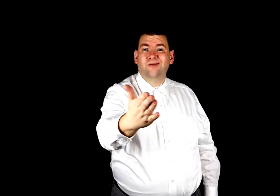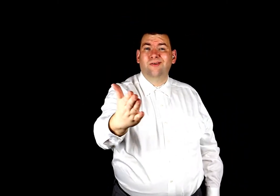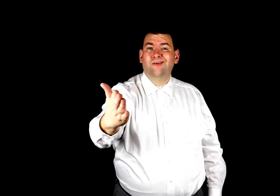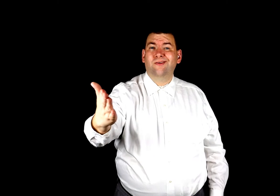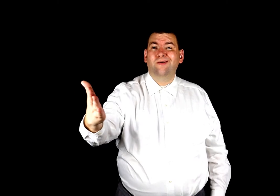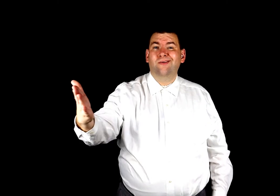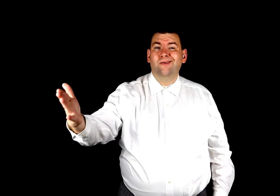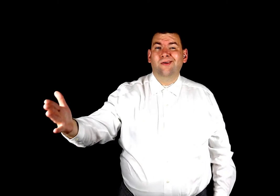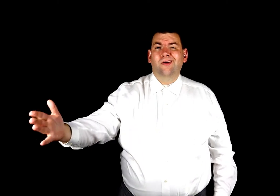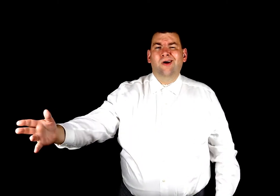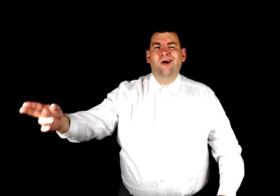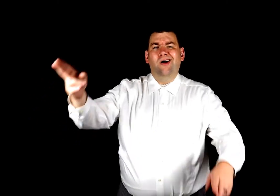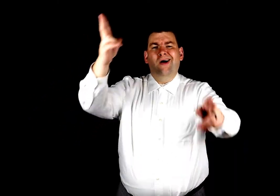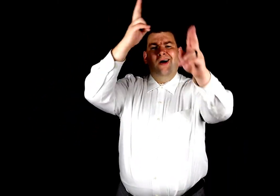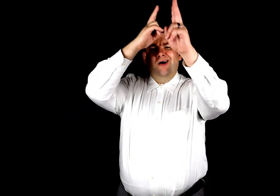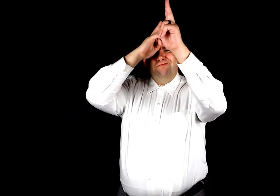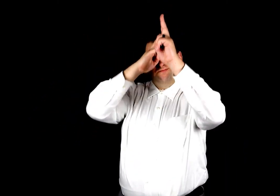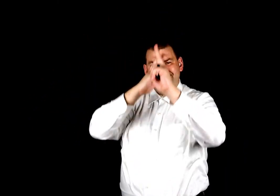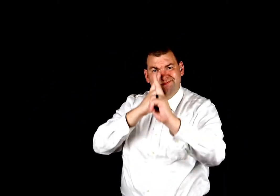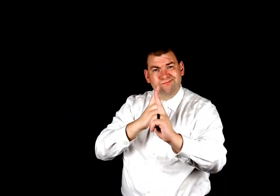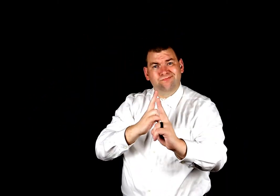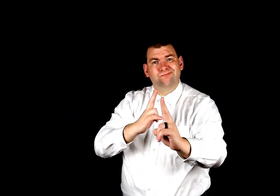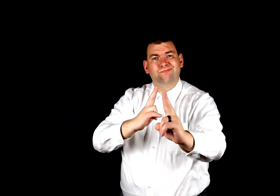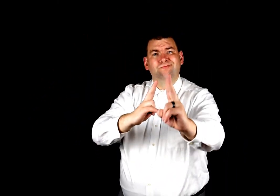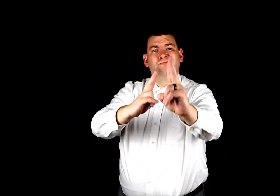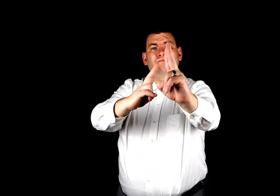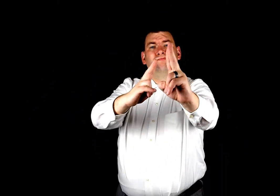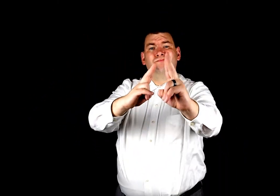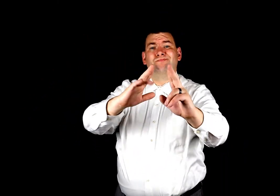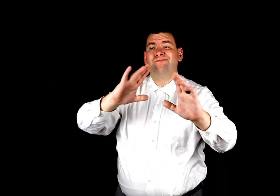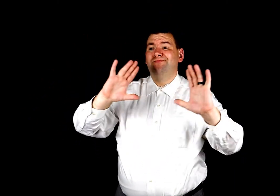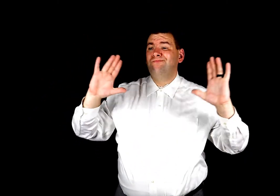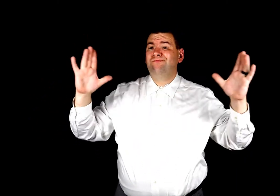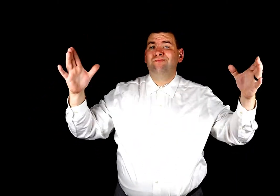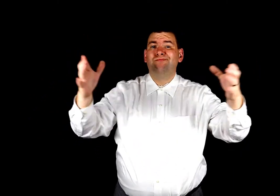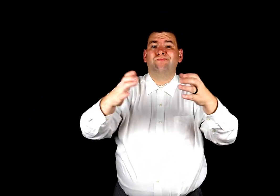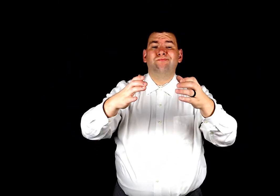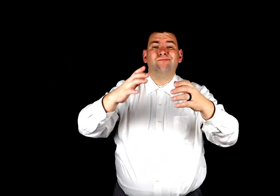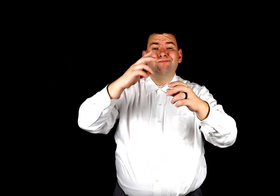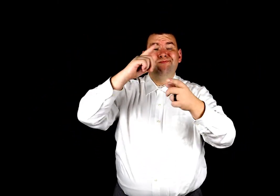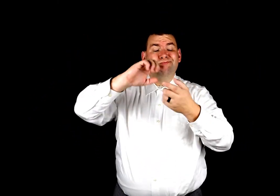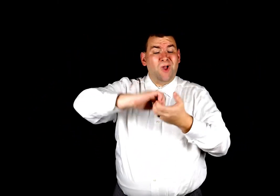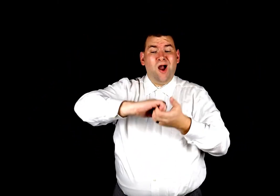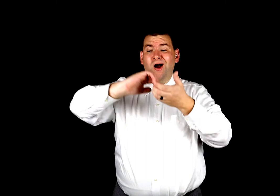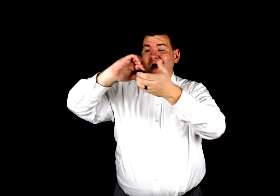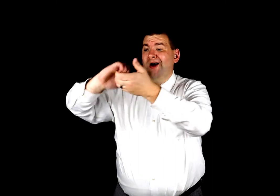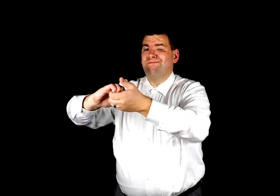Thee, and crown Thy good with